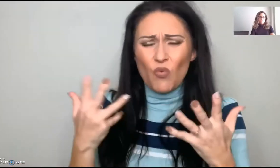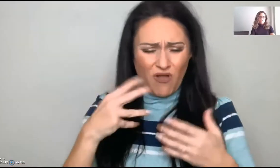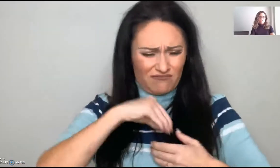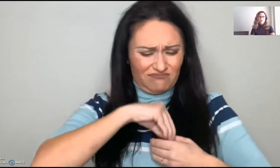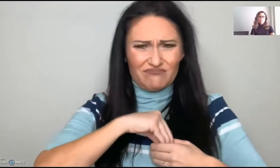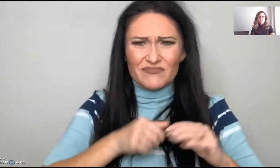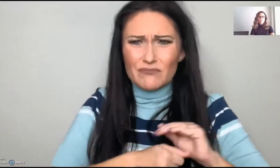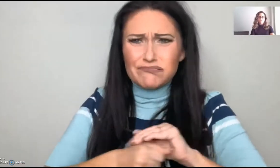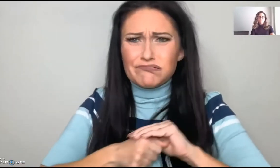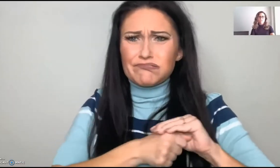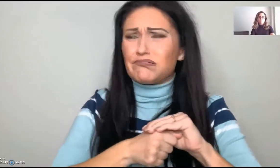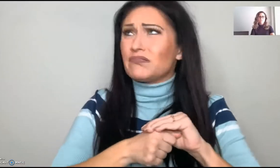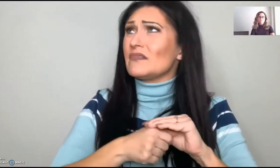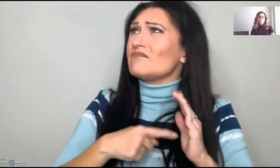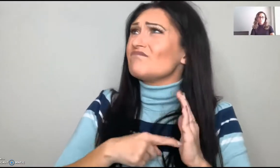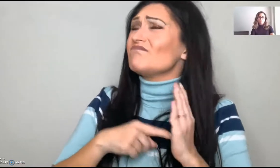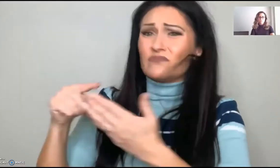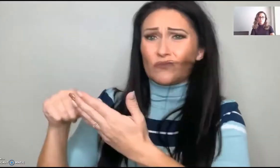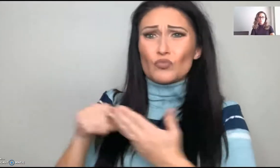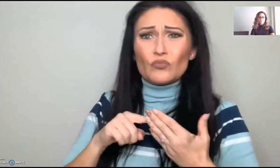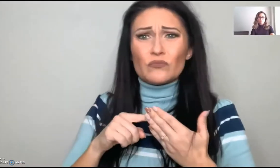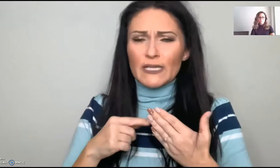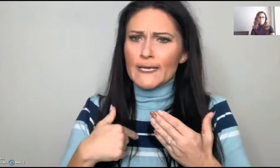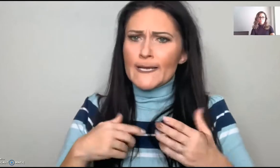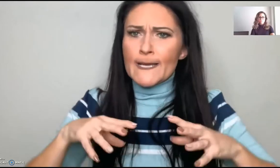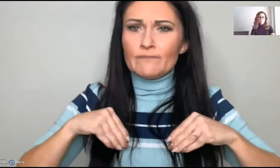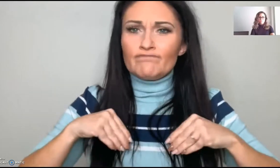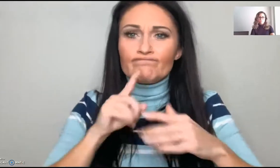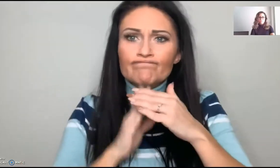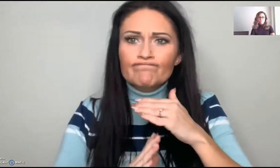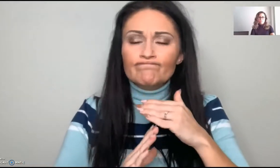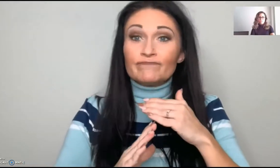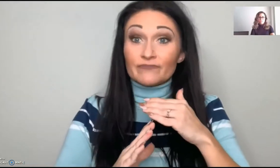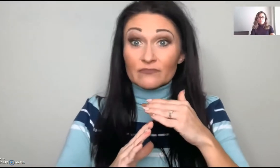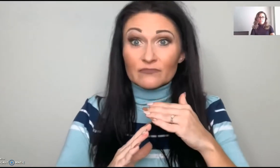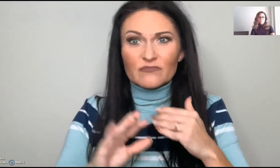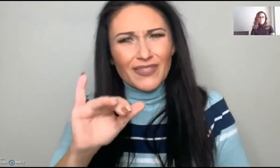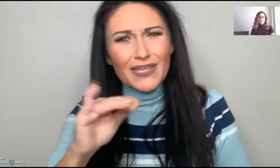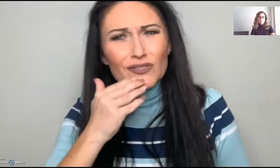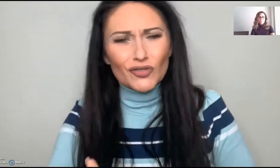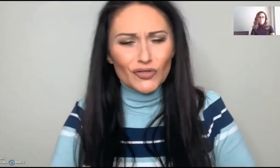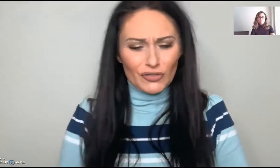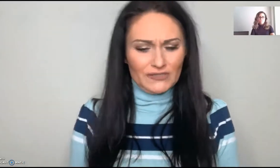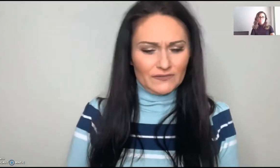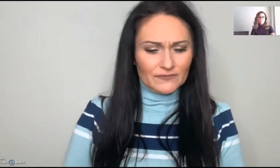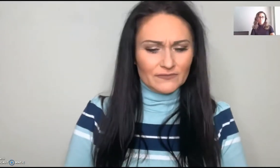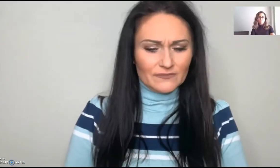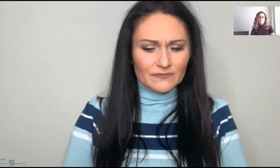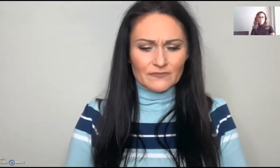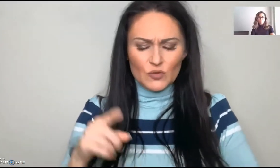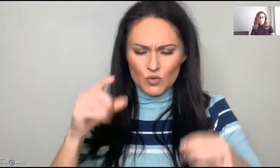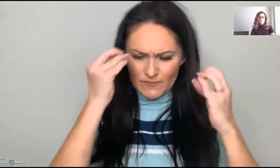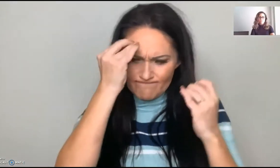Call on God to come in you and help you. And be humble and accept your wrongdoings.